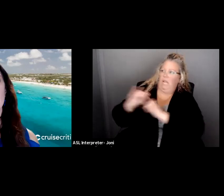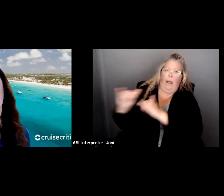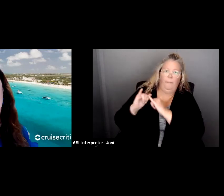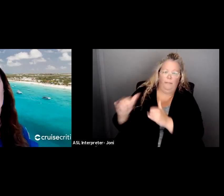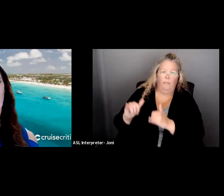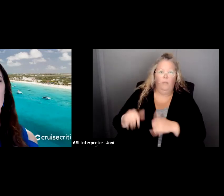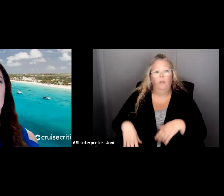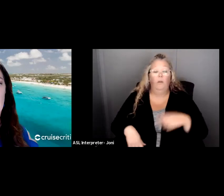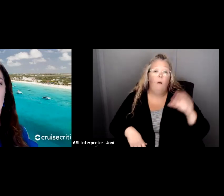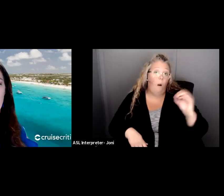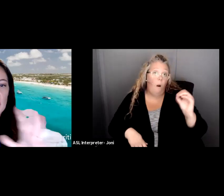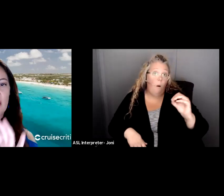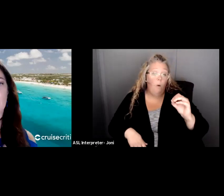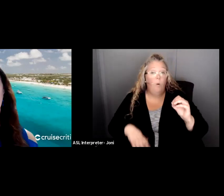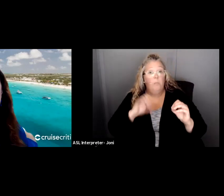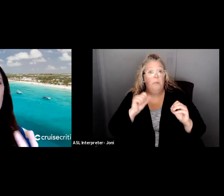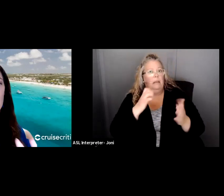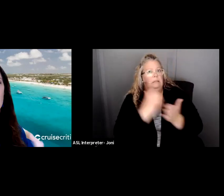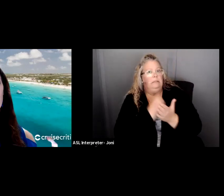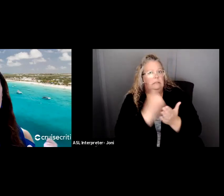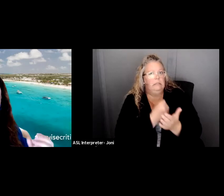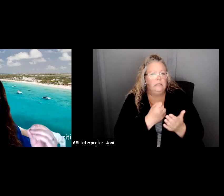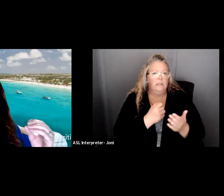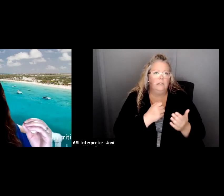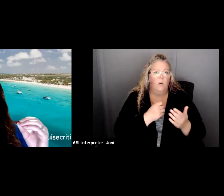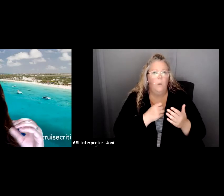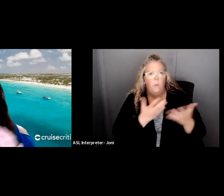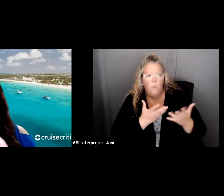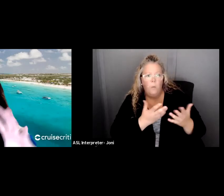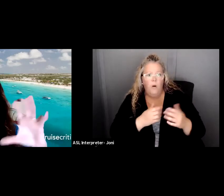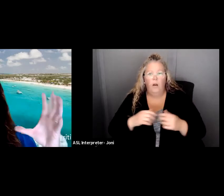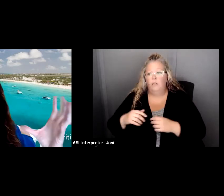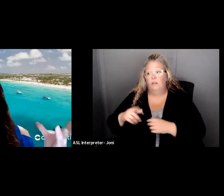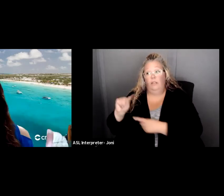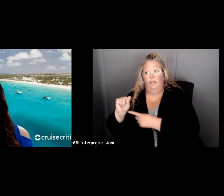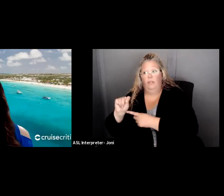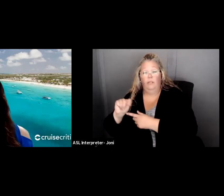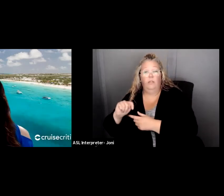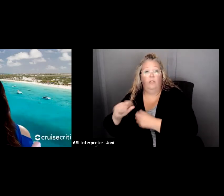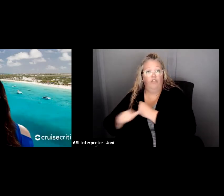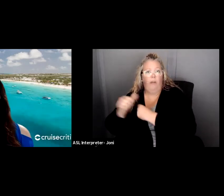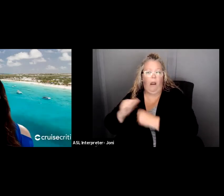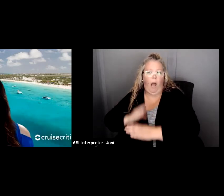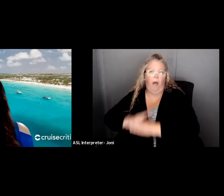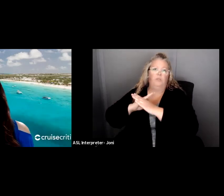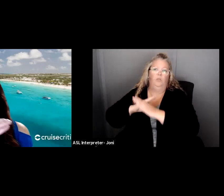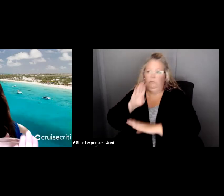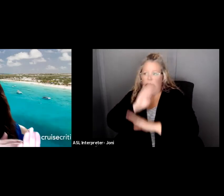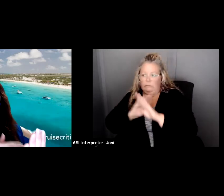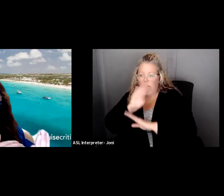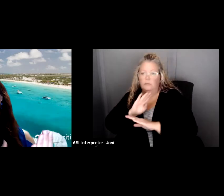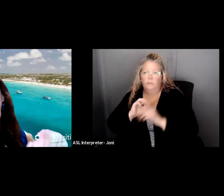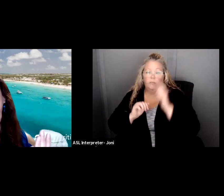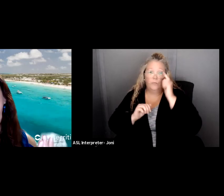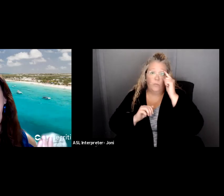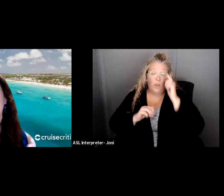threats are the obstacles you face. So this has a big process, but usually when you look at this at the macro level of your organization, and then you bring